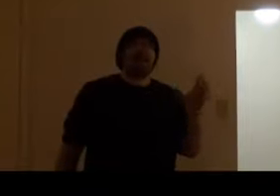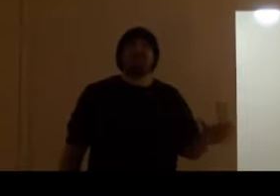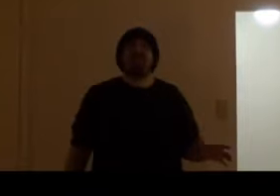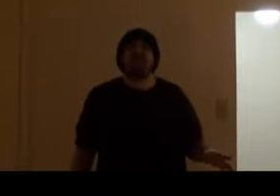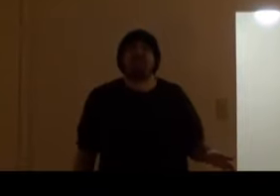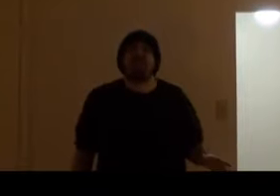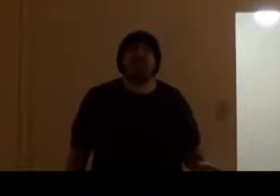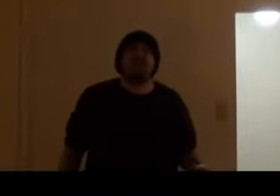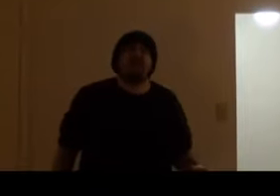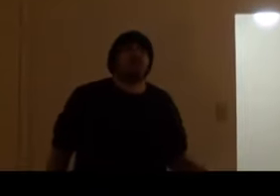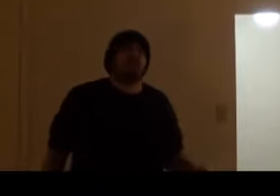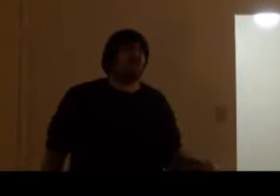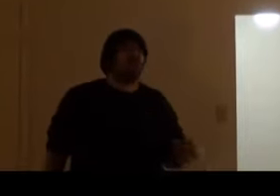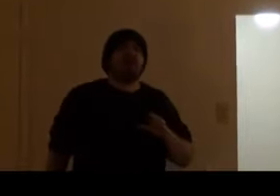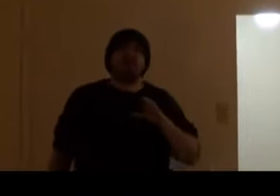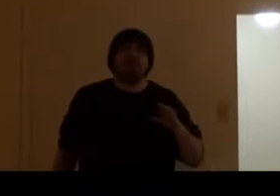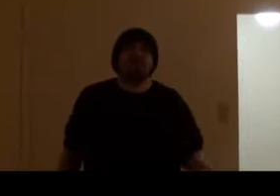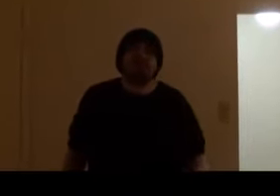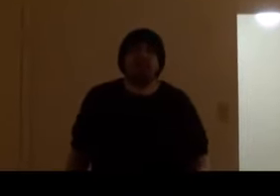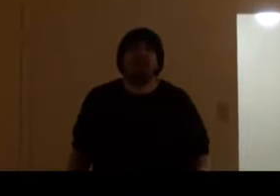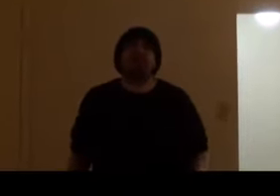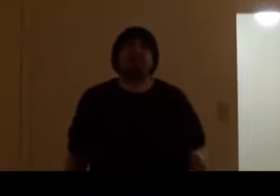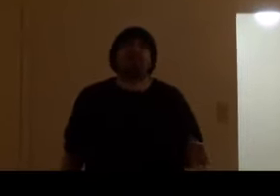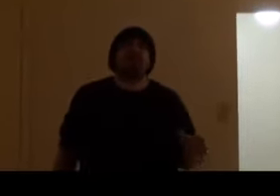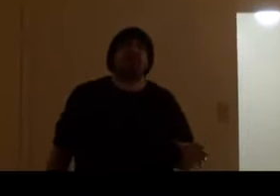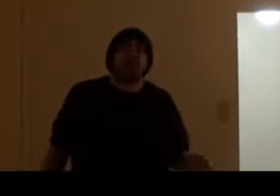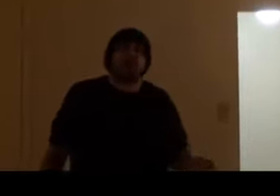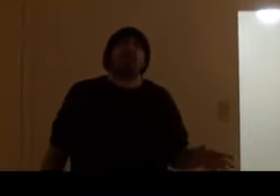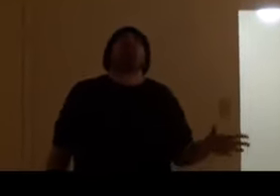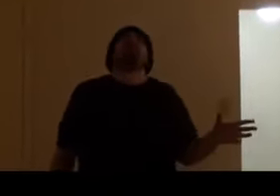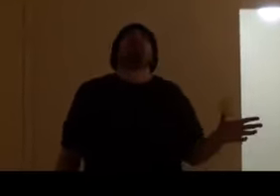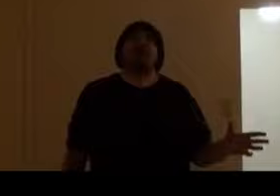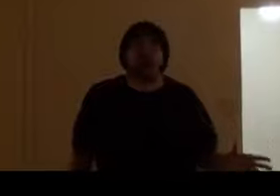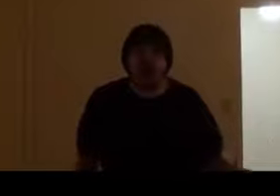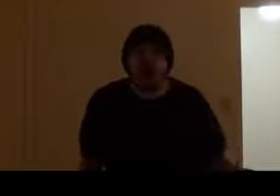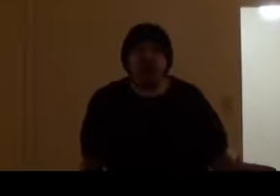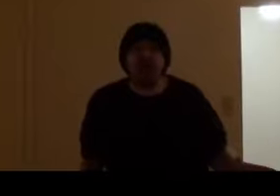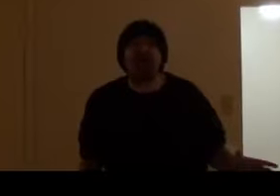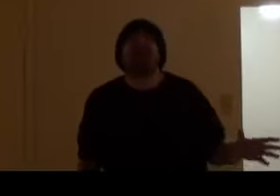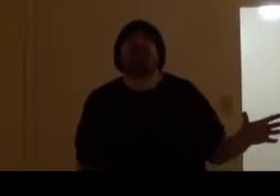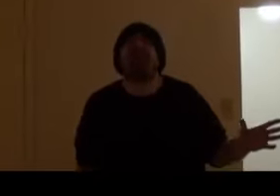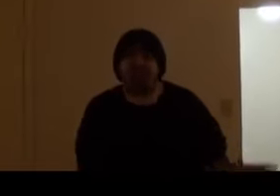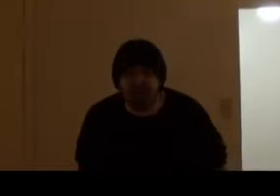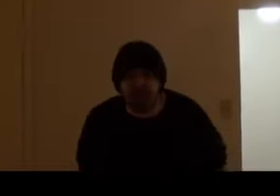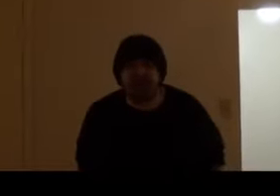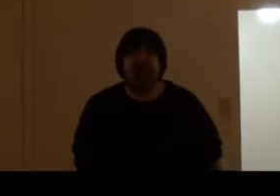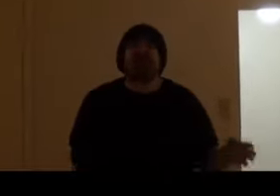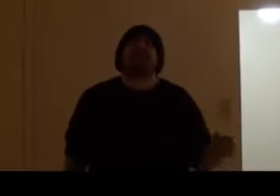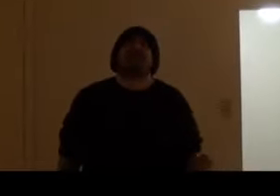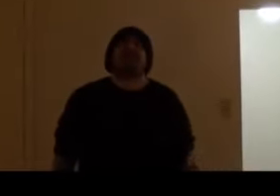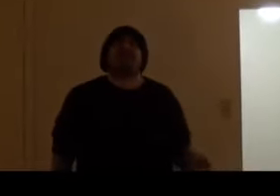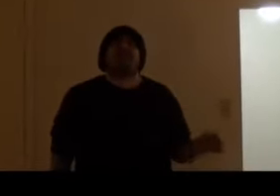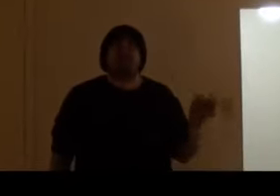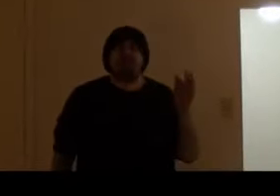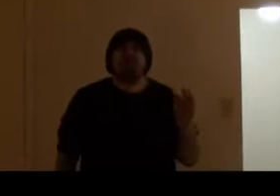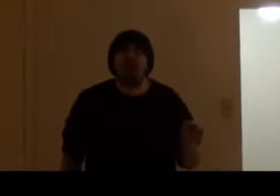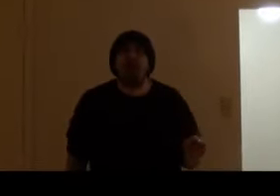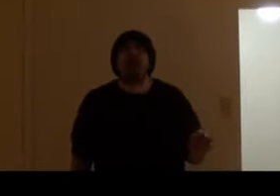happened on Raw. One of my only complaints there. John Cena. Now, you know how